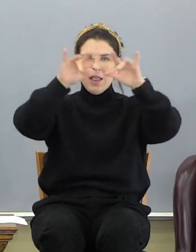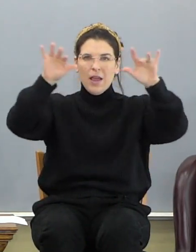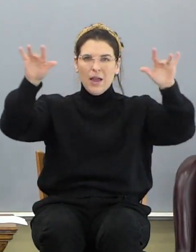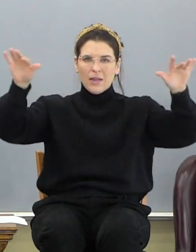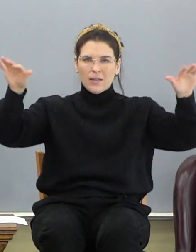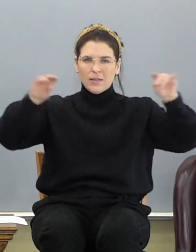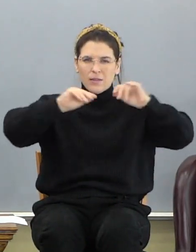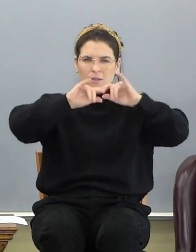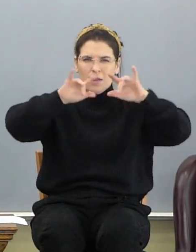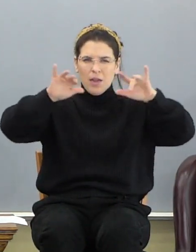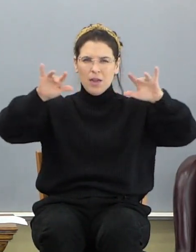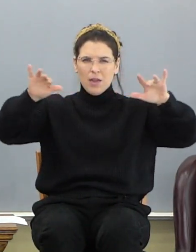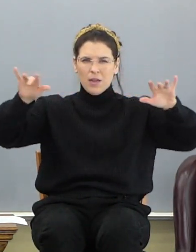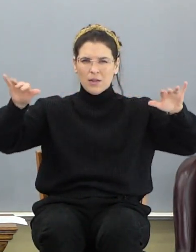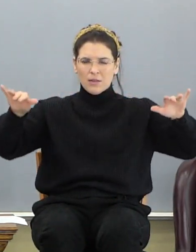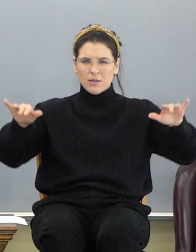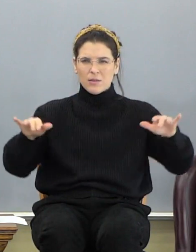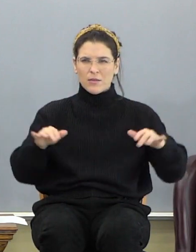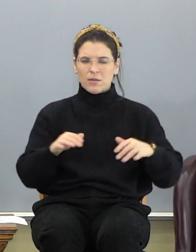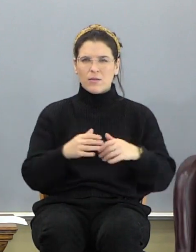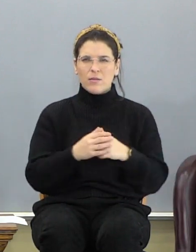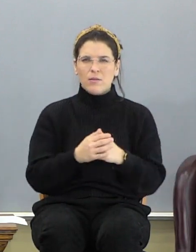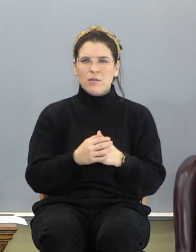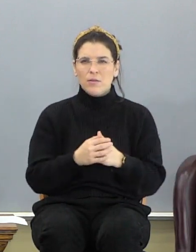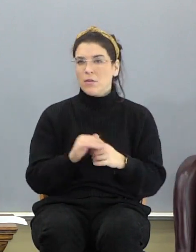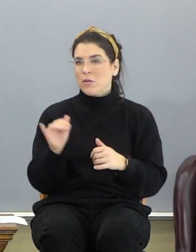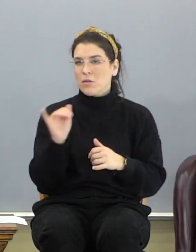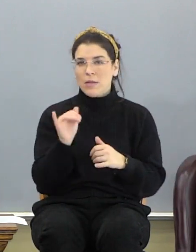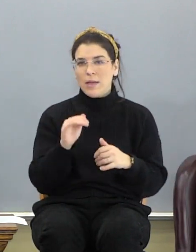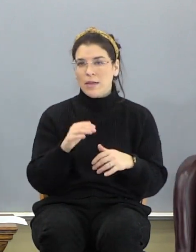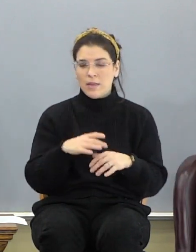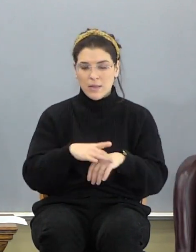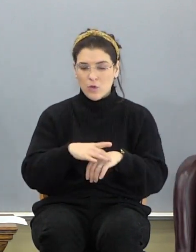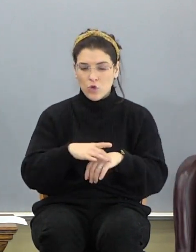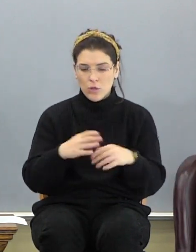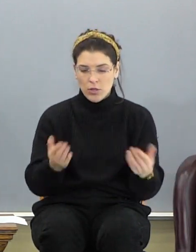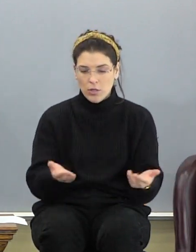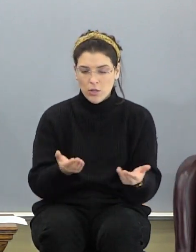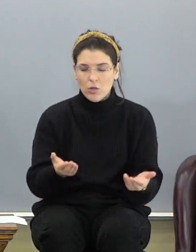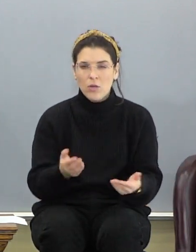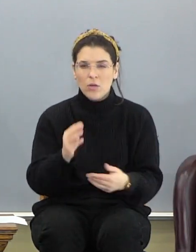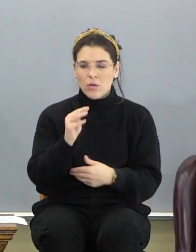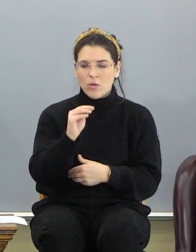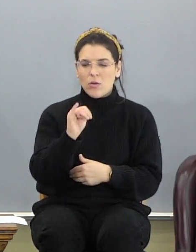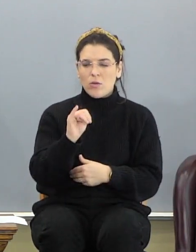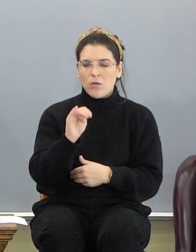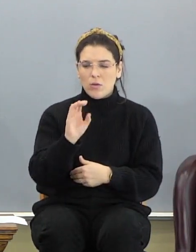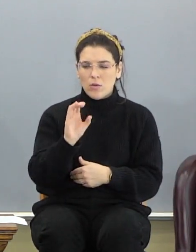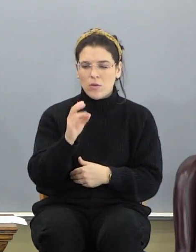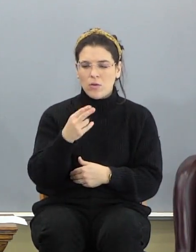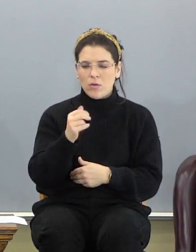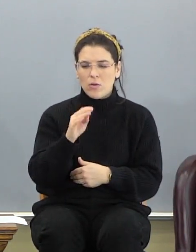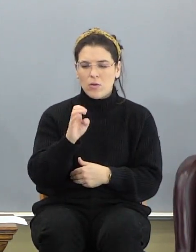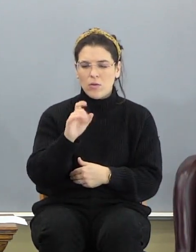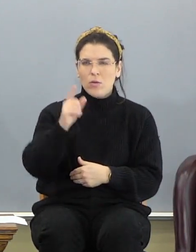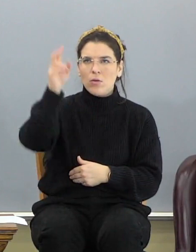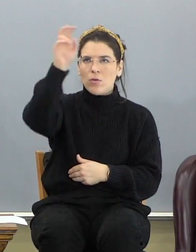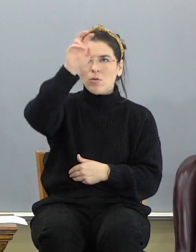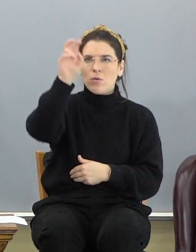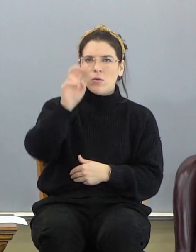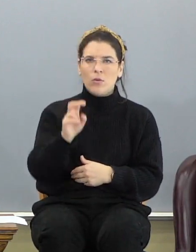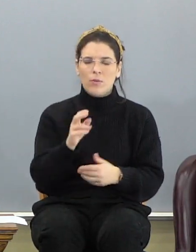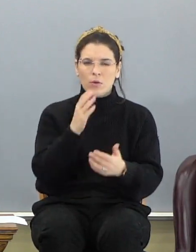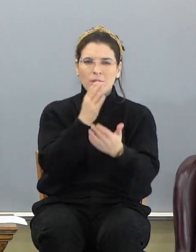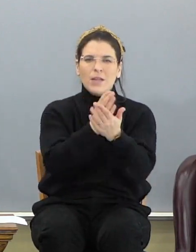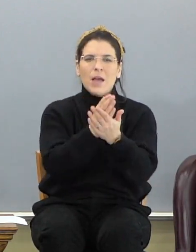into dominions, just like the earth is. Michael comes down, and he comes through one, and they put up a